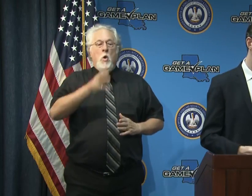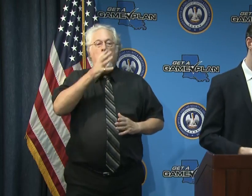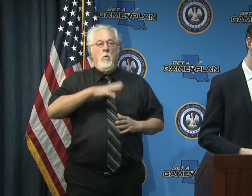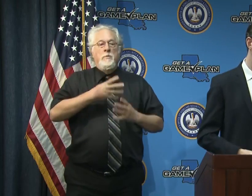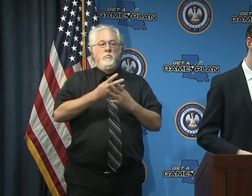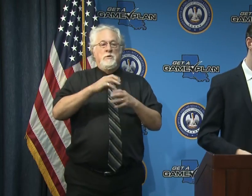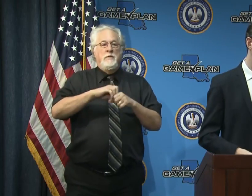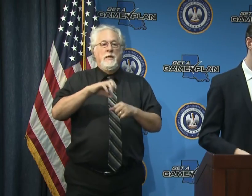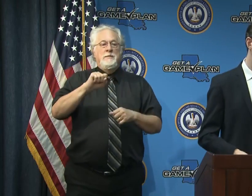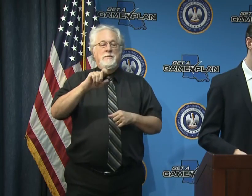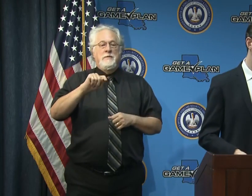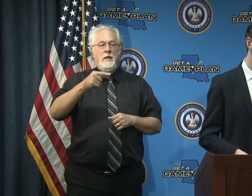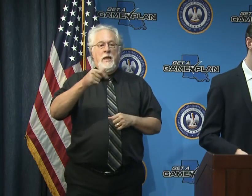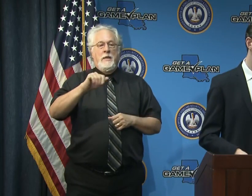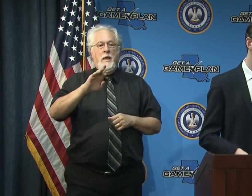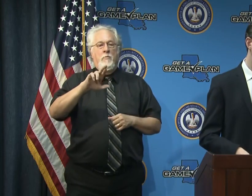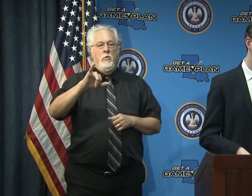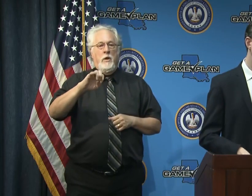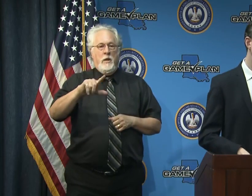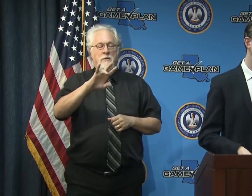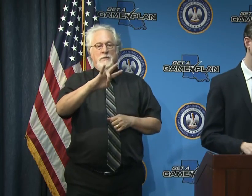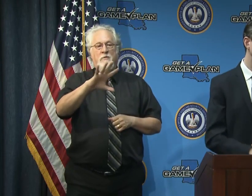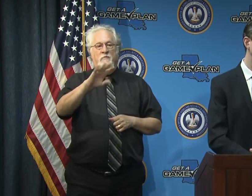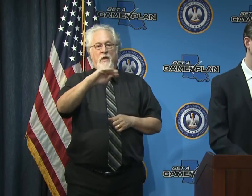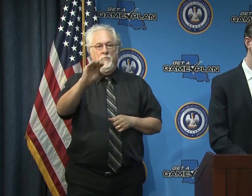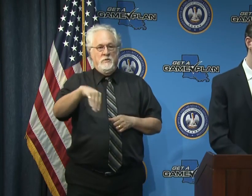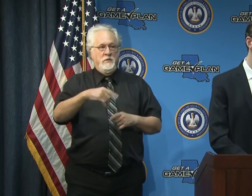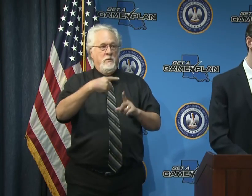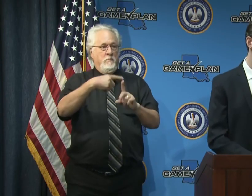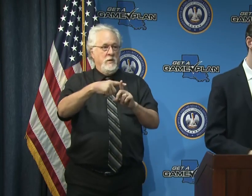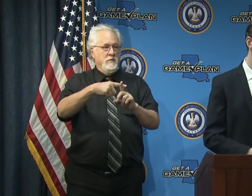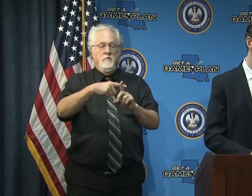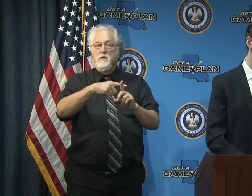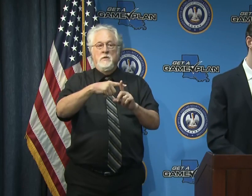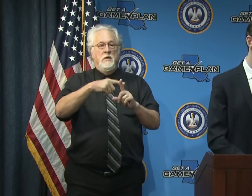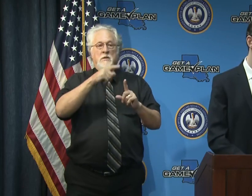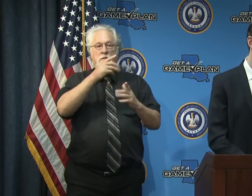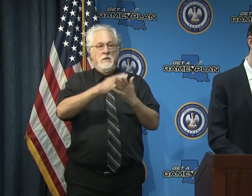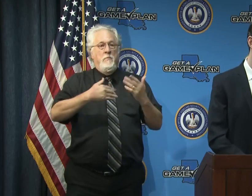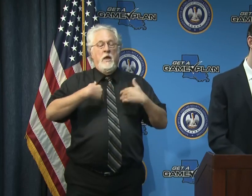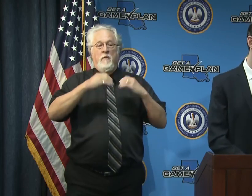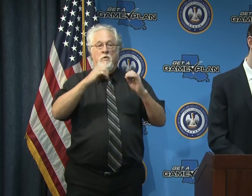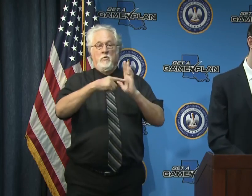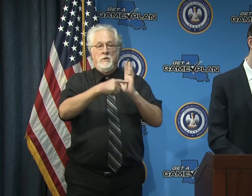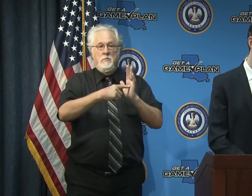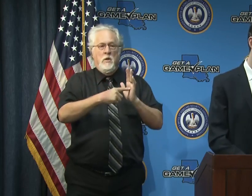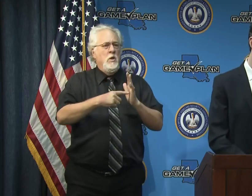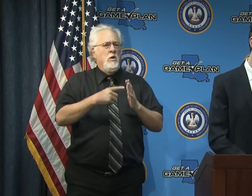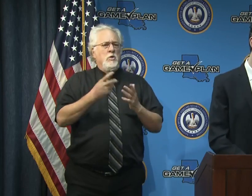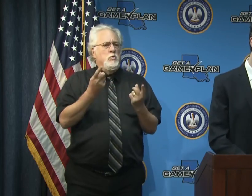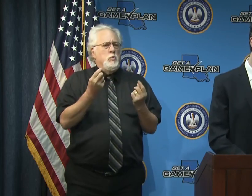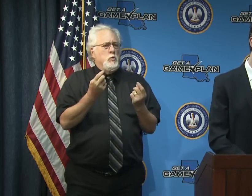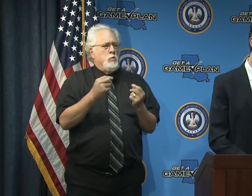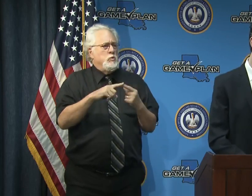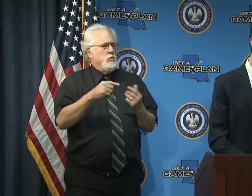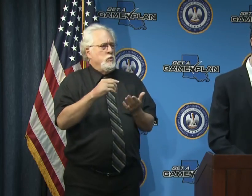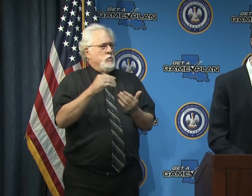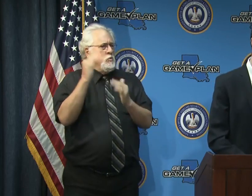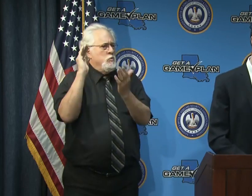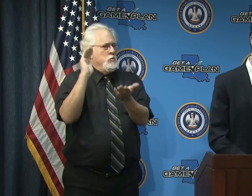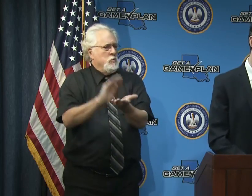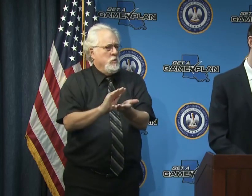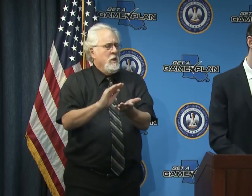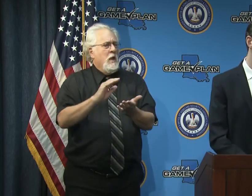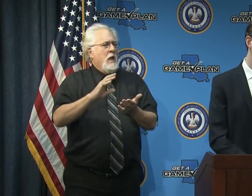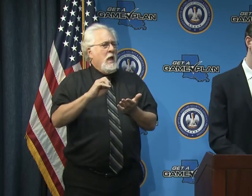gabriel and nearly 75 came back positive some of whom didn't exhibit symptoms is what can be done to help mitigate that and